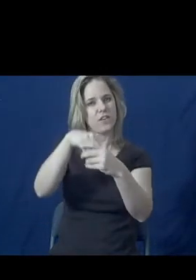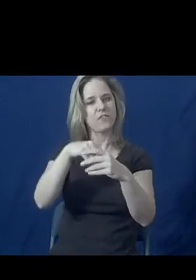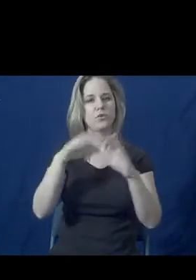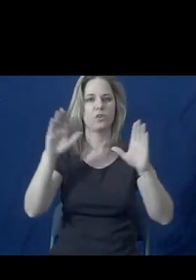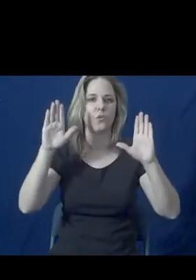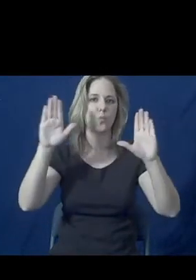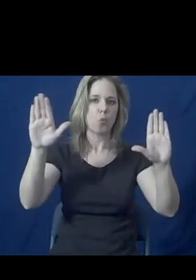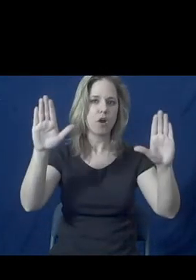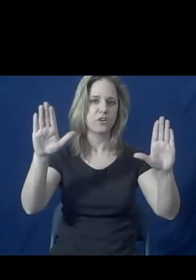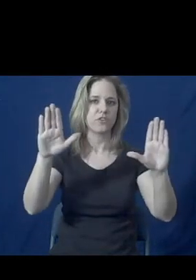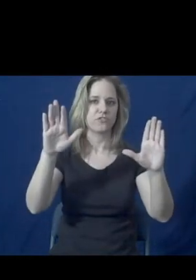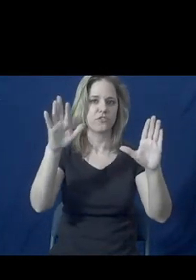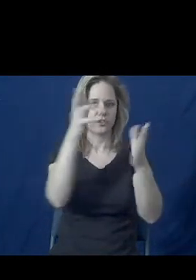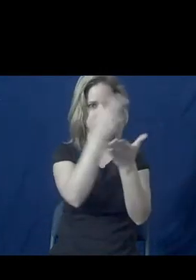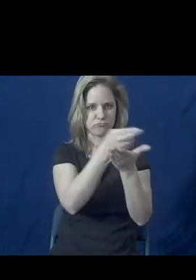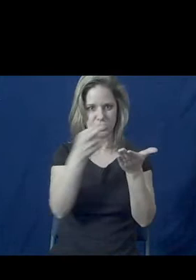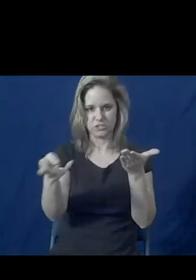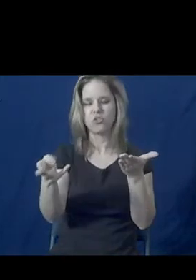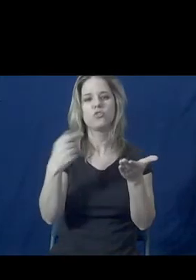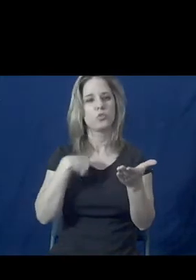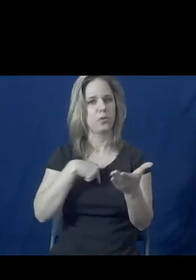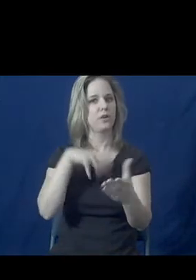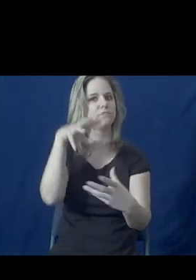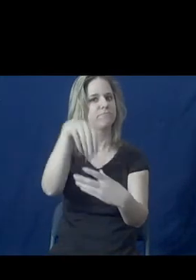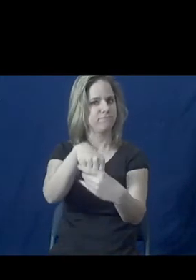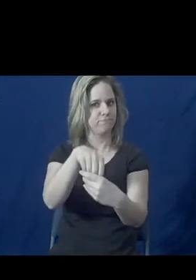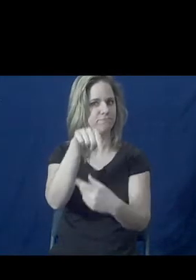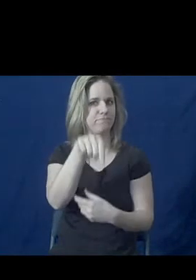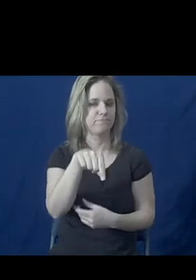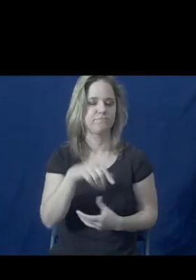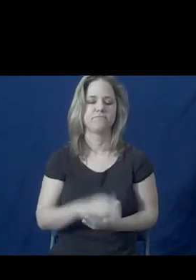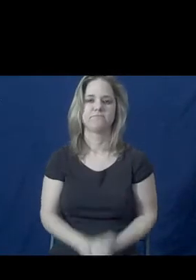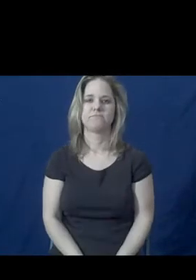great and vast network of resources that serve victims.